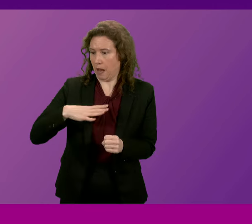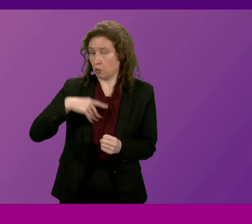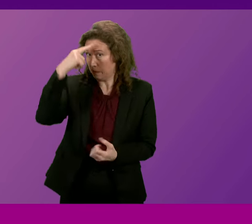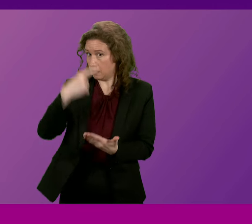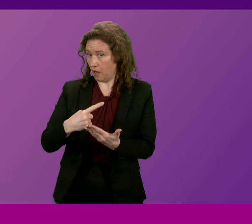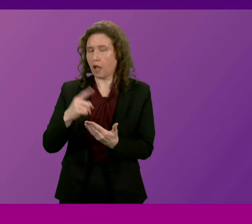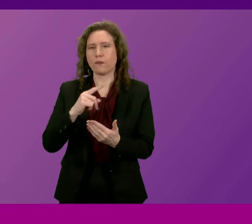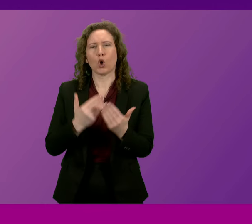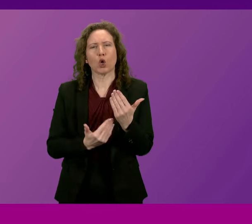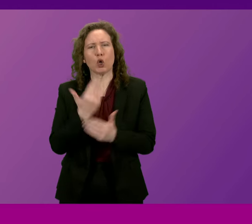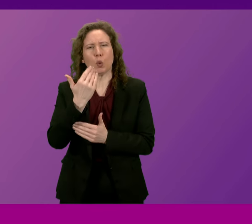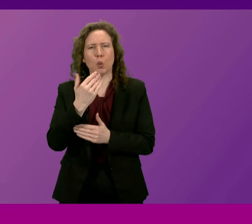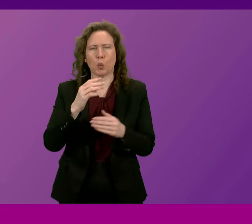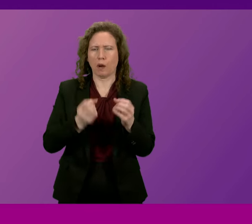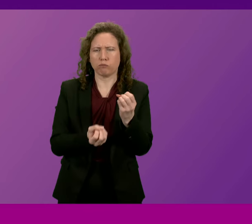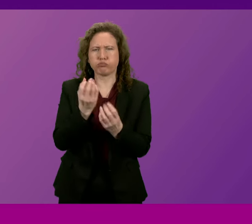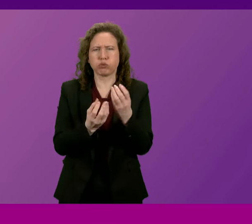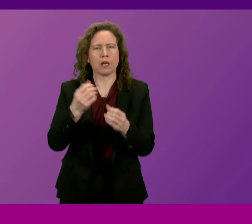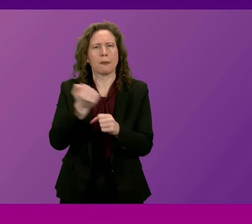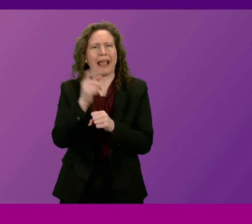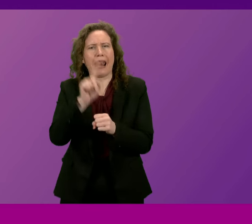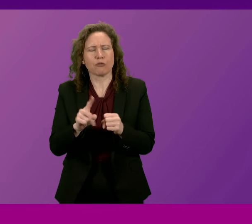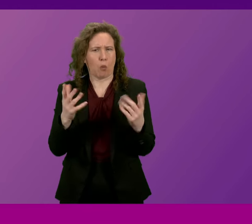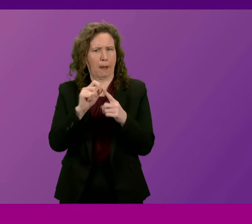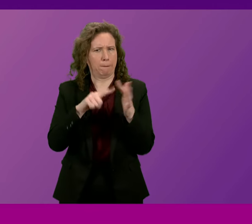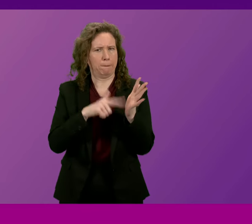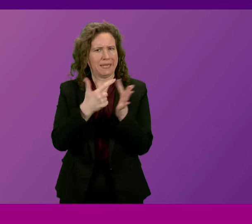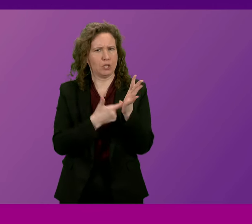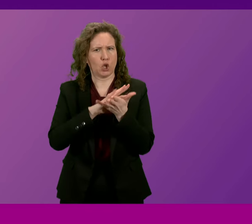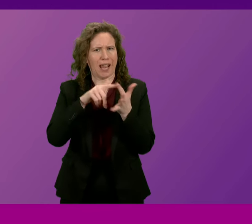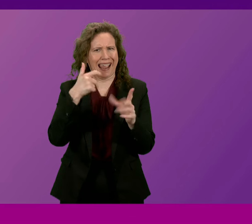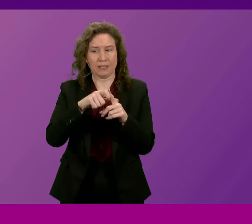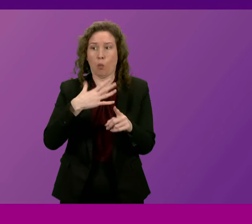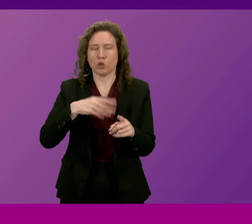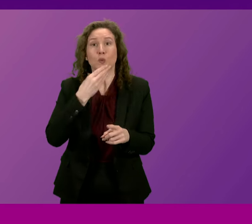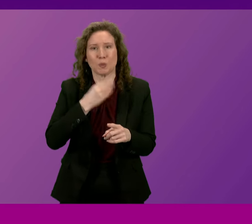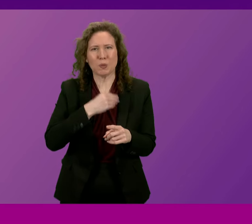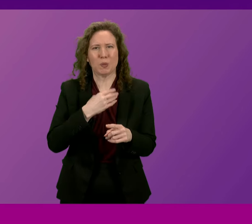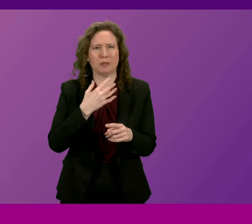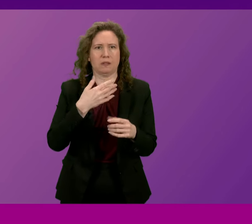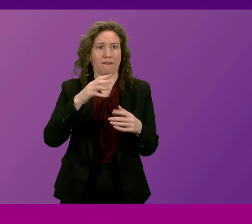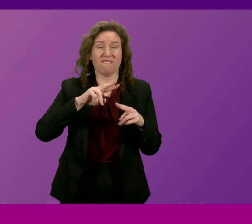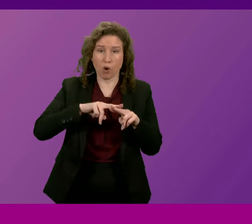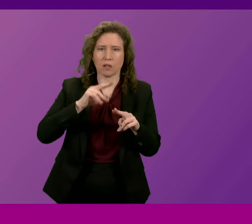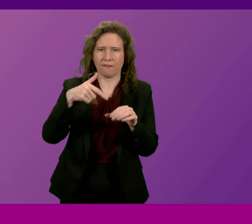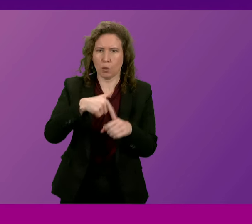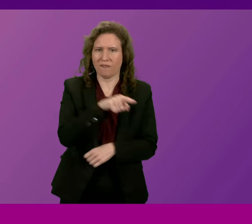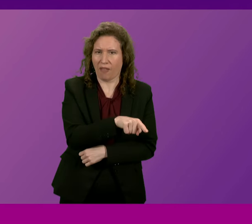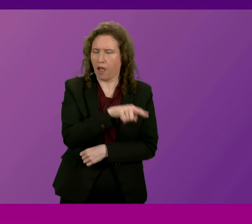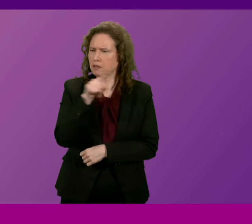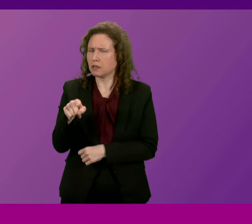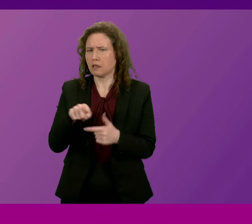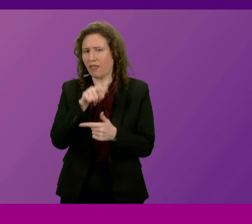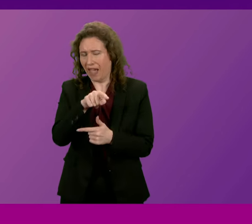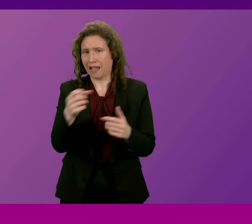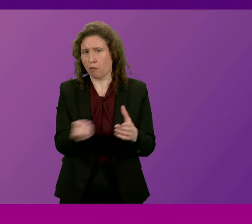on a new fossil-fuelled power station at Peterhead. Last week, the researchers at Carbon Tracker revealed that the emissions